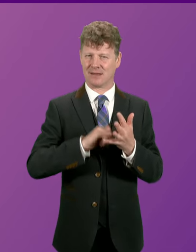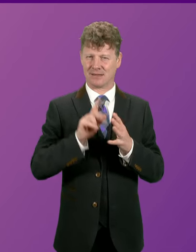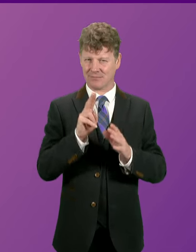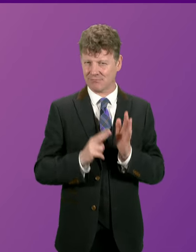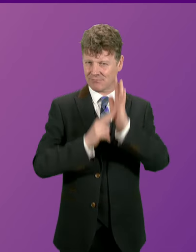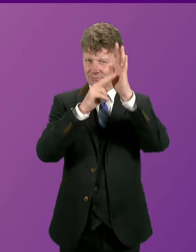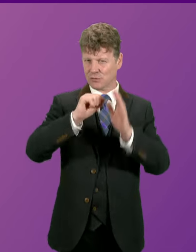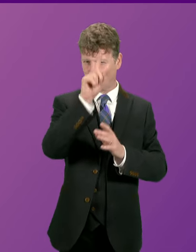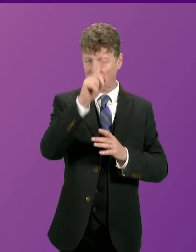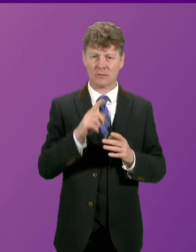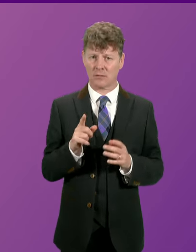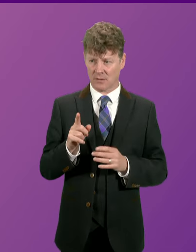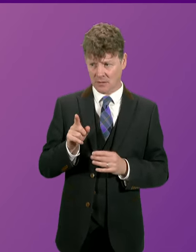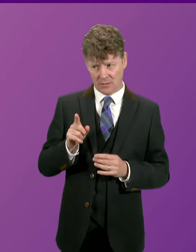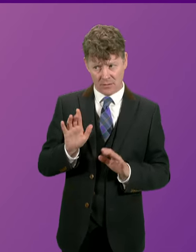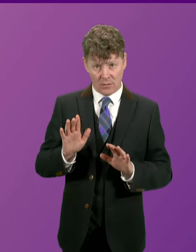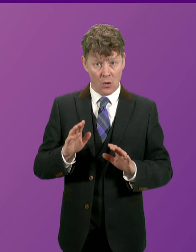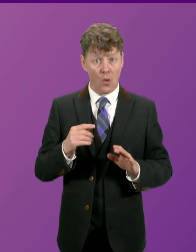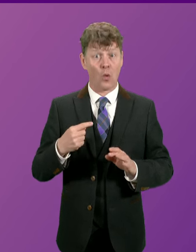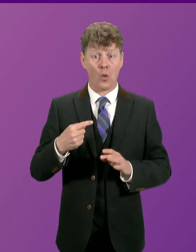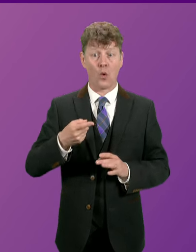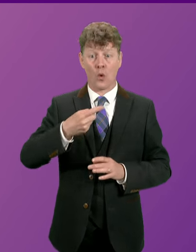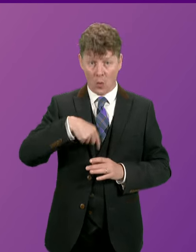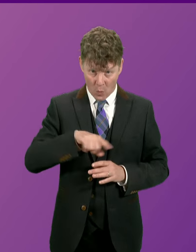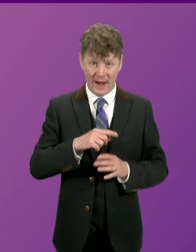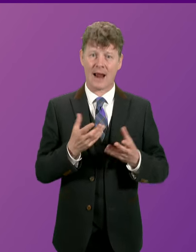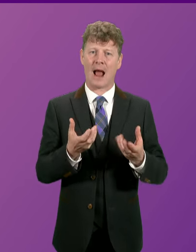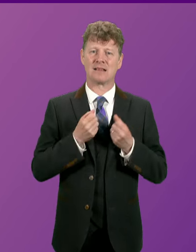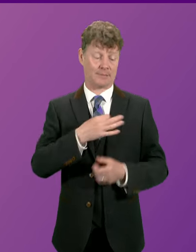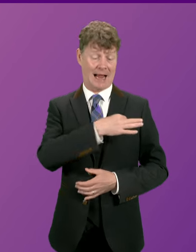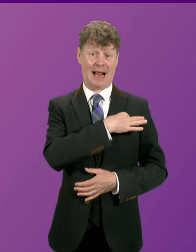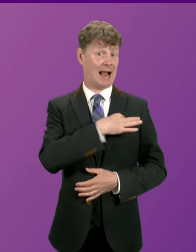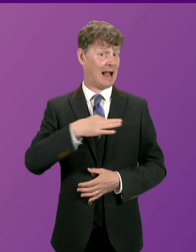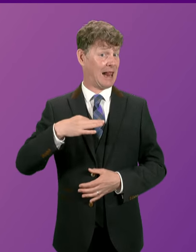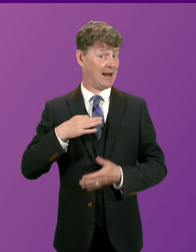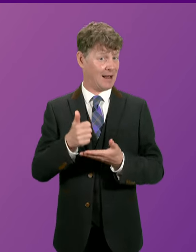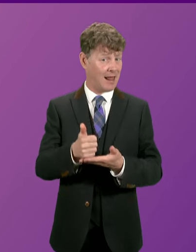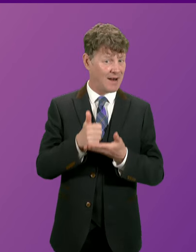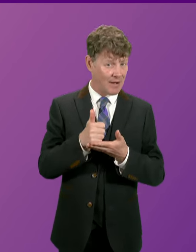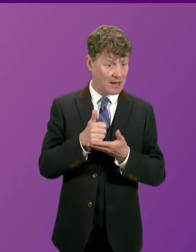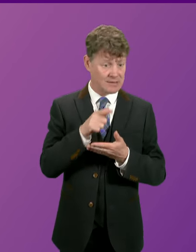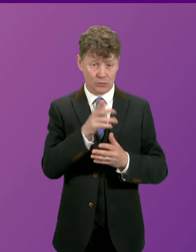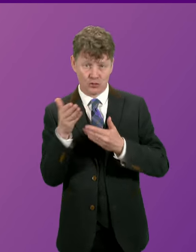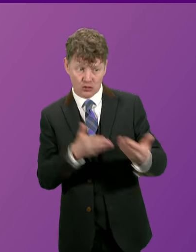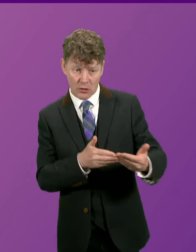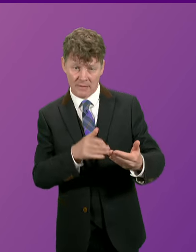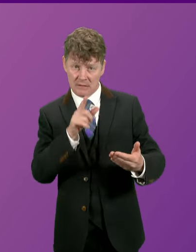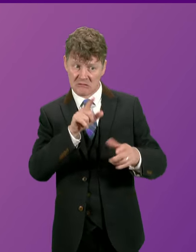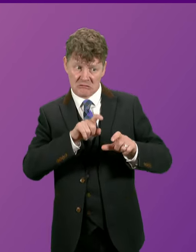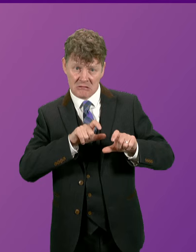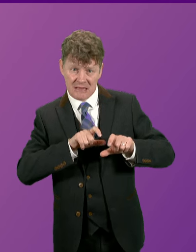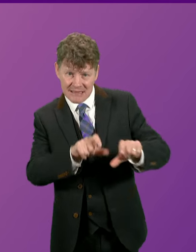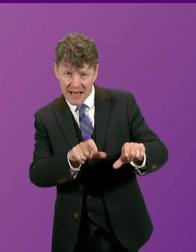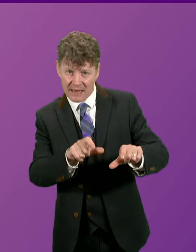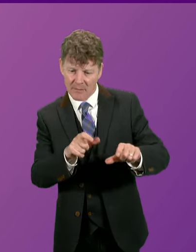understand, we take direct clinical advice about the sustainability of clinical services. And I